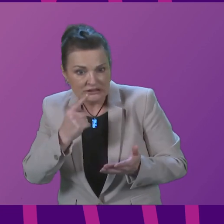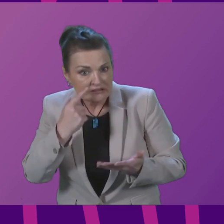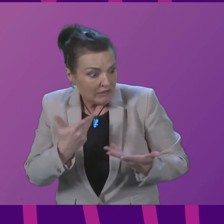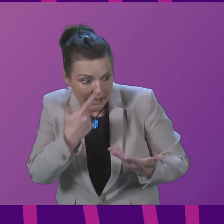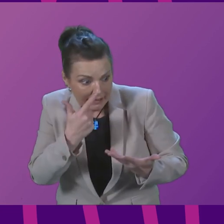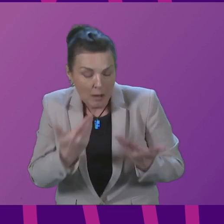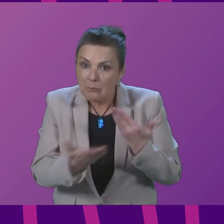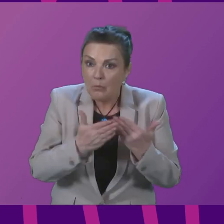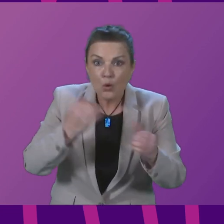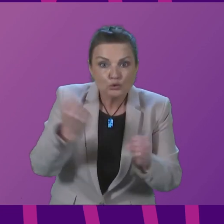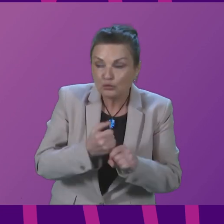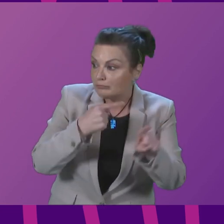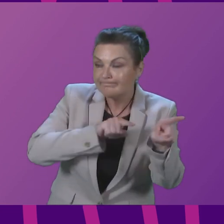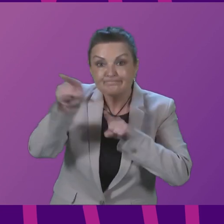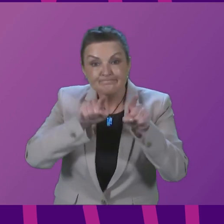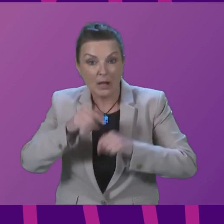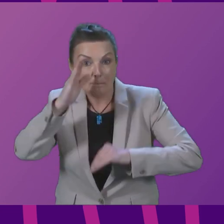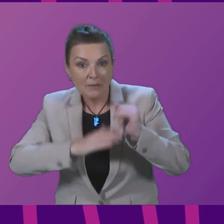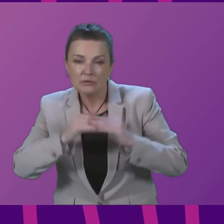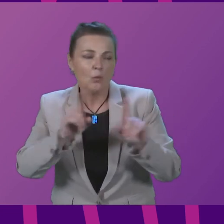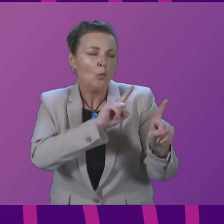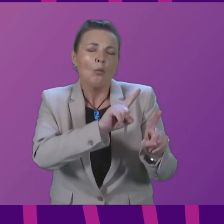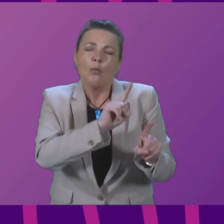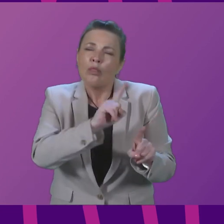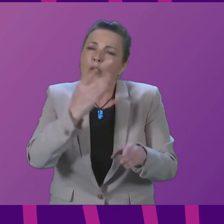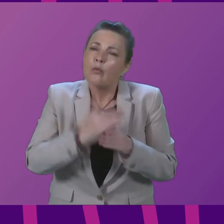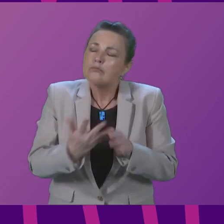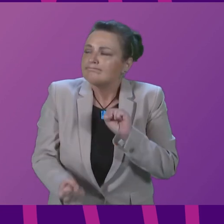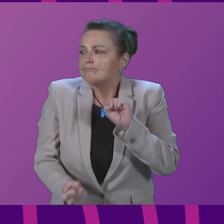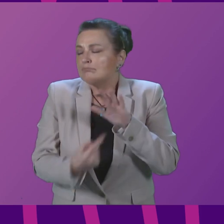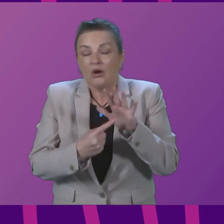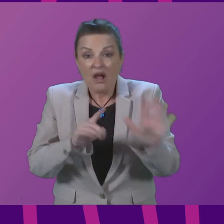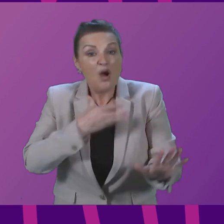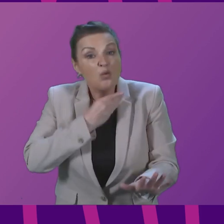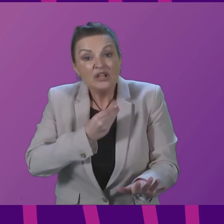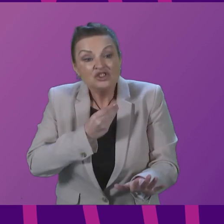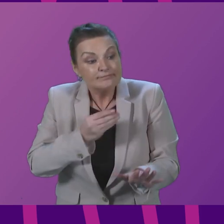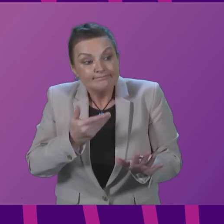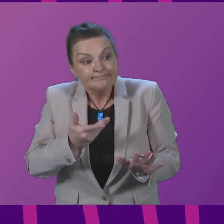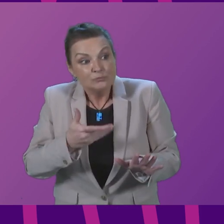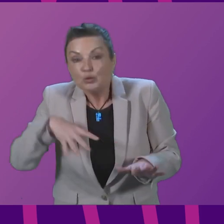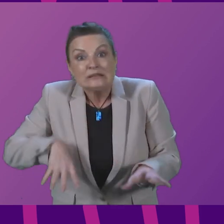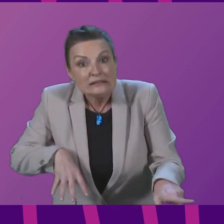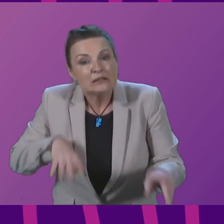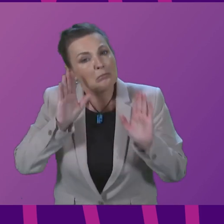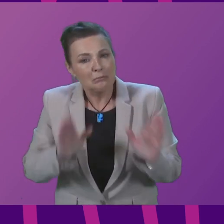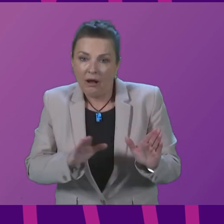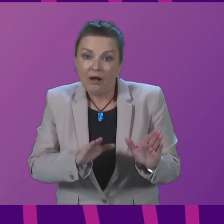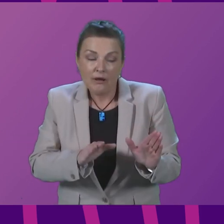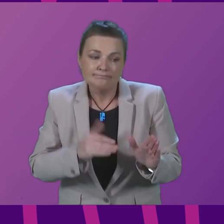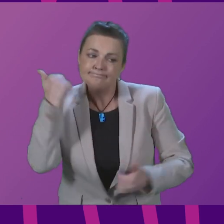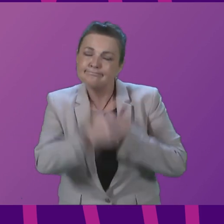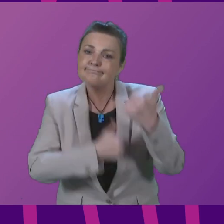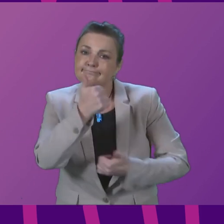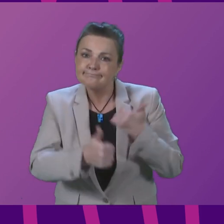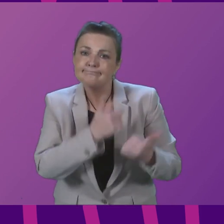help them find a building. What they do is extremely important. We all wish it wasn't necessary, but I want to pay tribute to them for